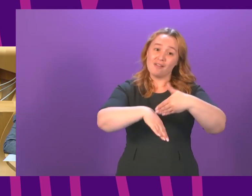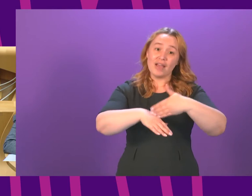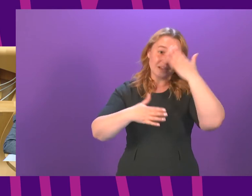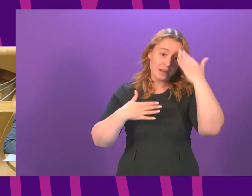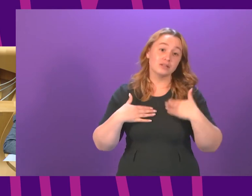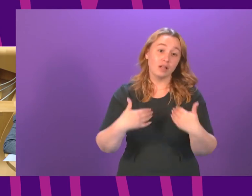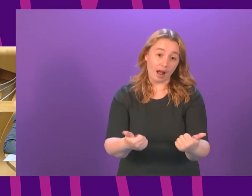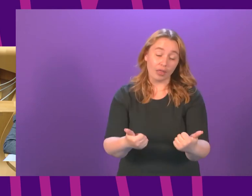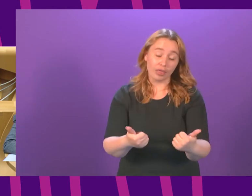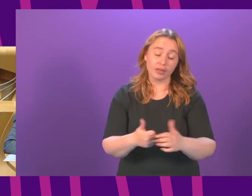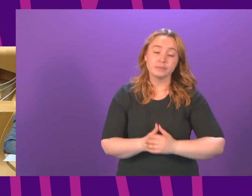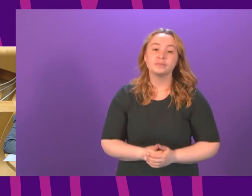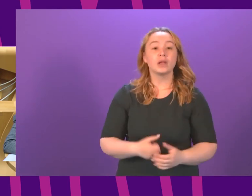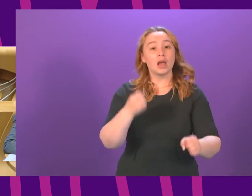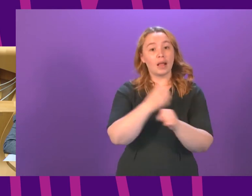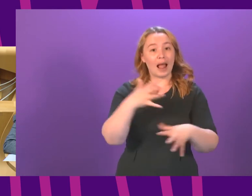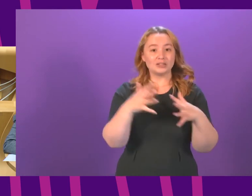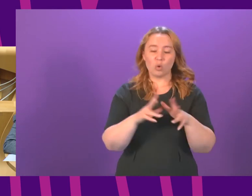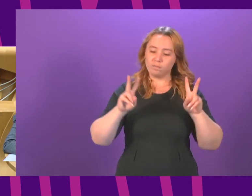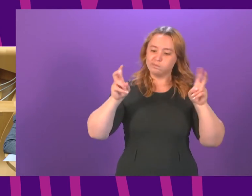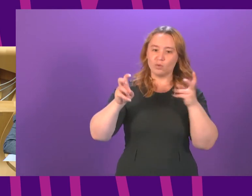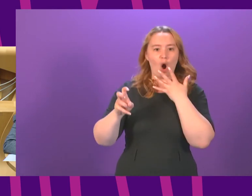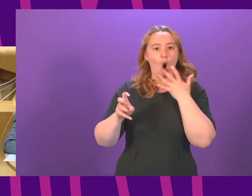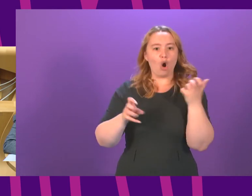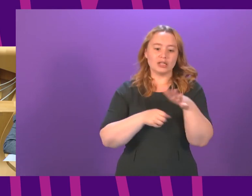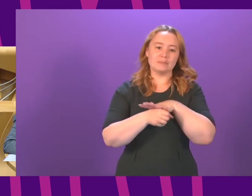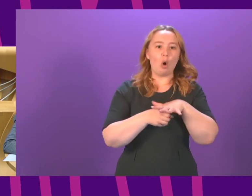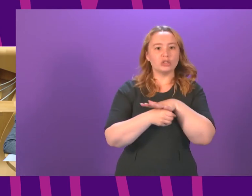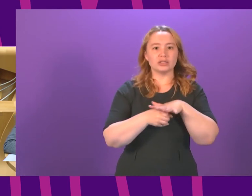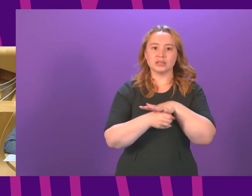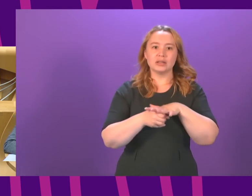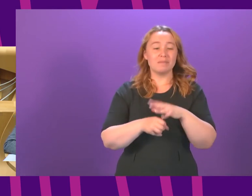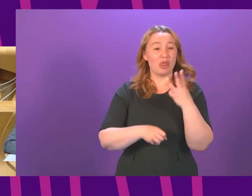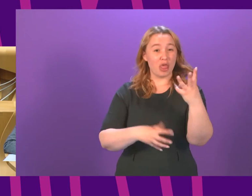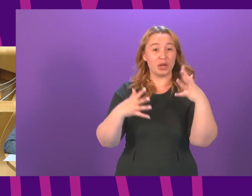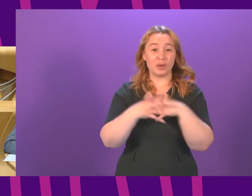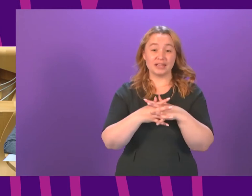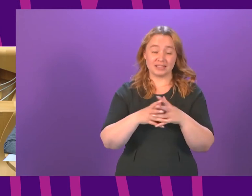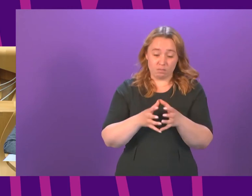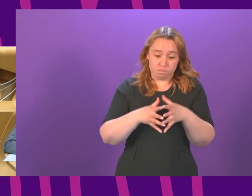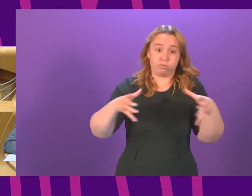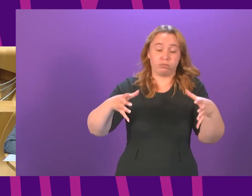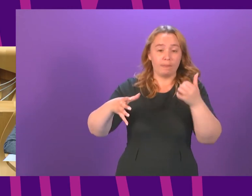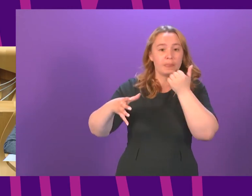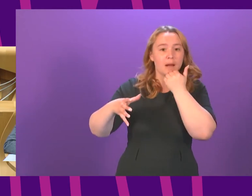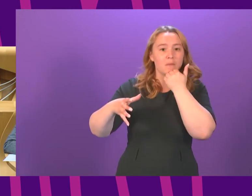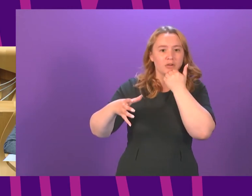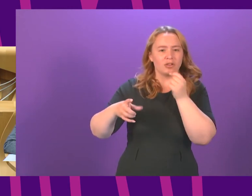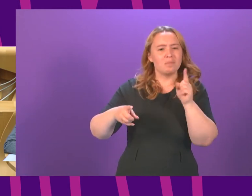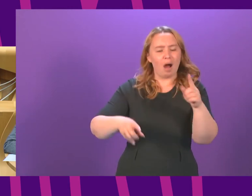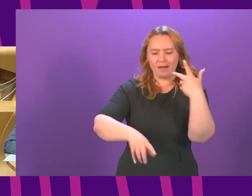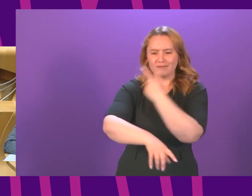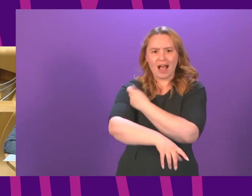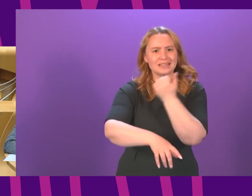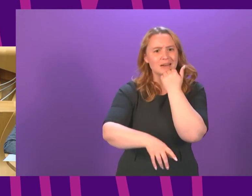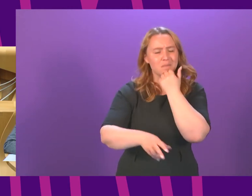well-being Glasgow has been a hotspot area for now almost three weeks but it remains the second lowest level of vaccine uptake